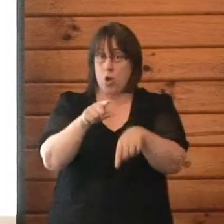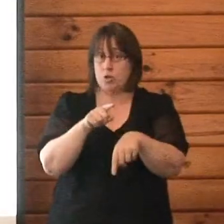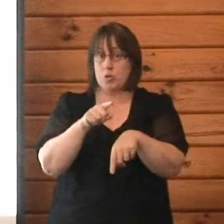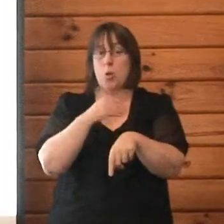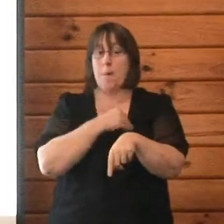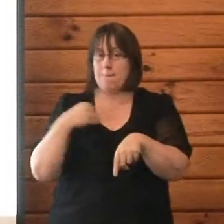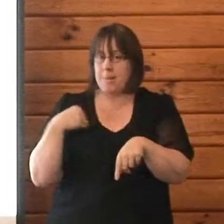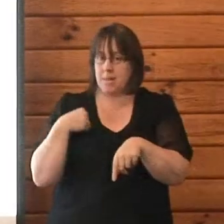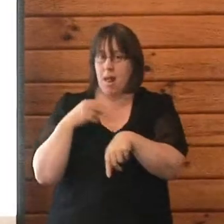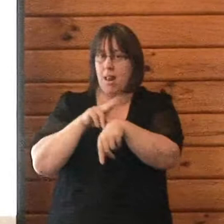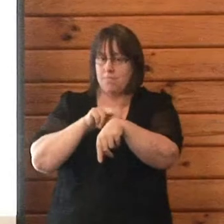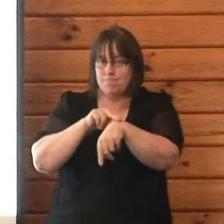leisure and pleasure activities.